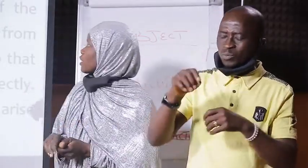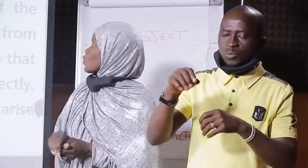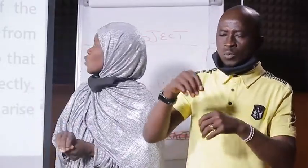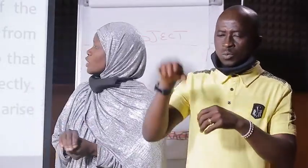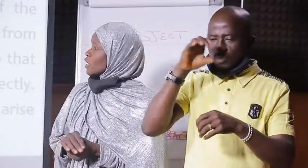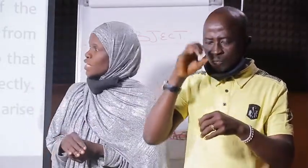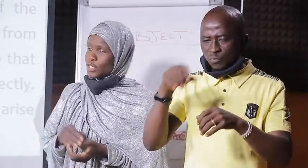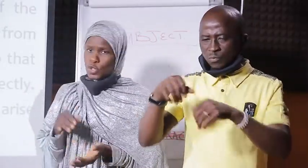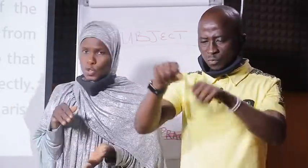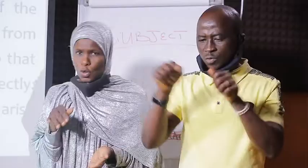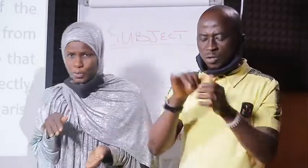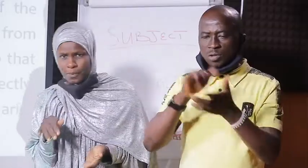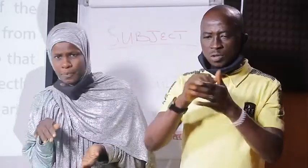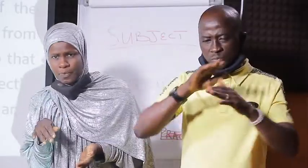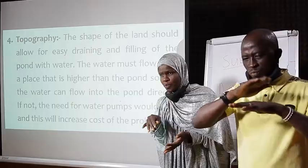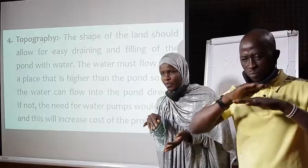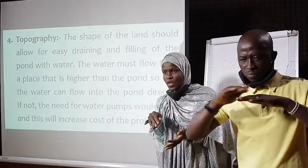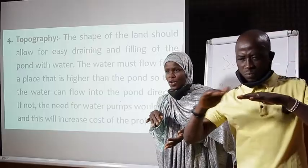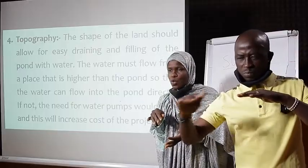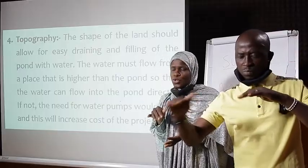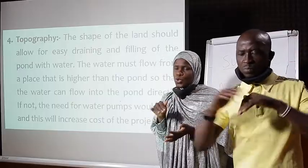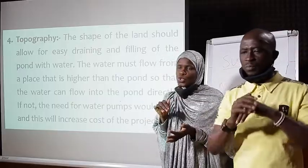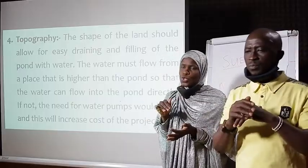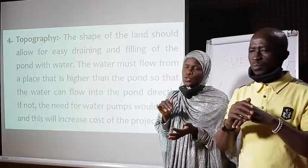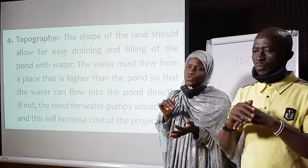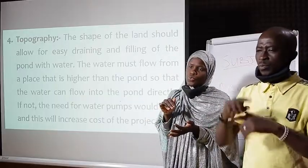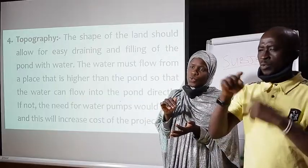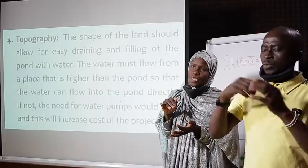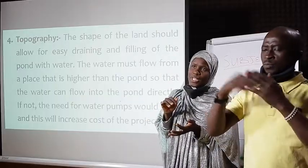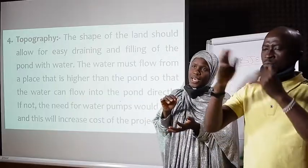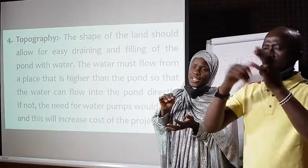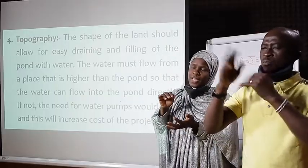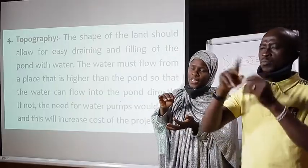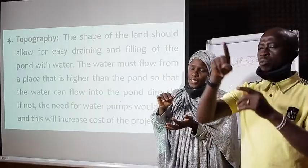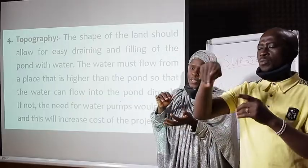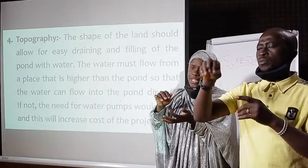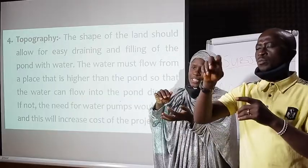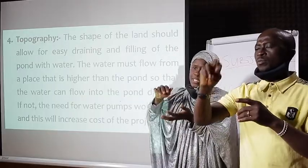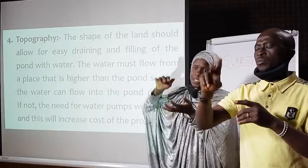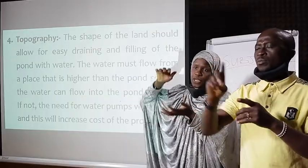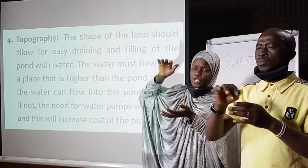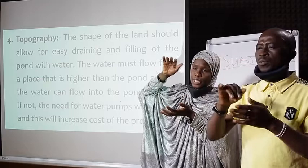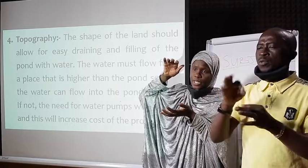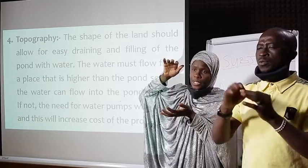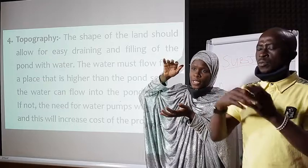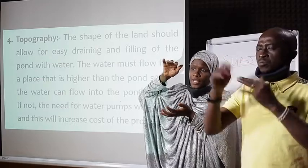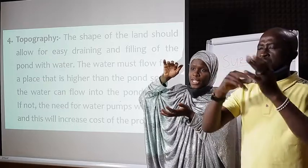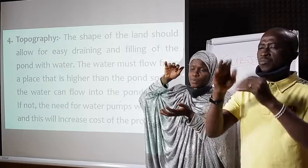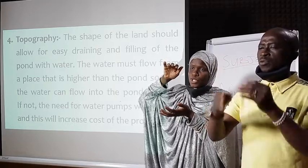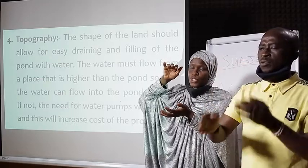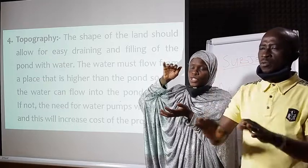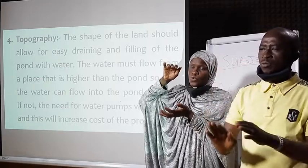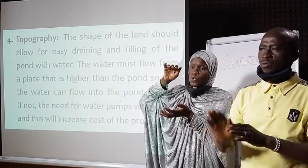area that is what that is slopping when you construct your fish pond at an area that is on a hill